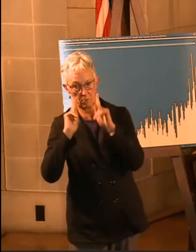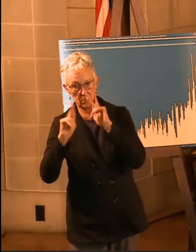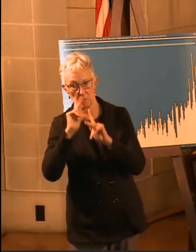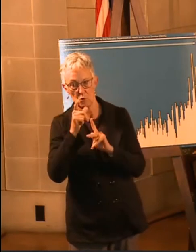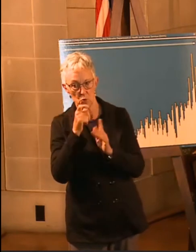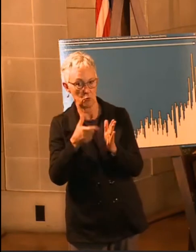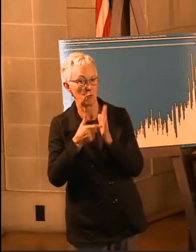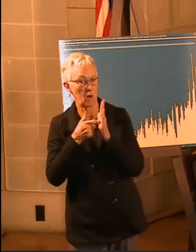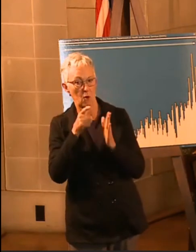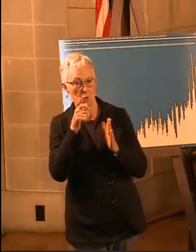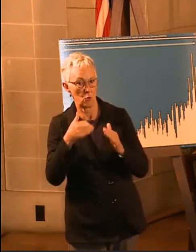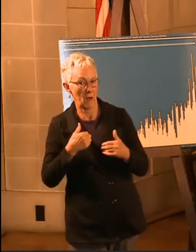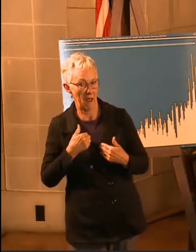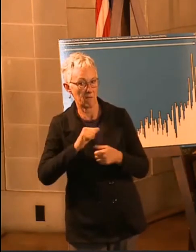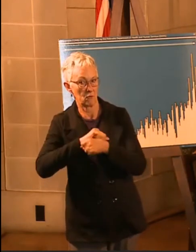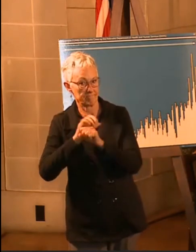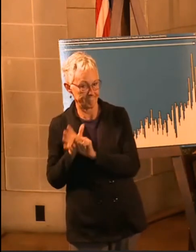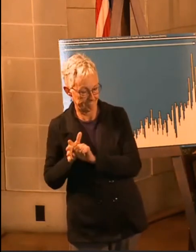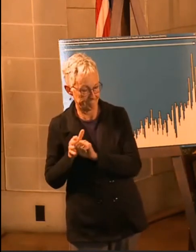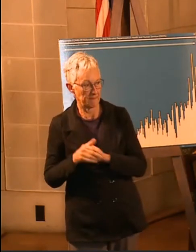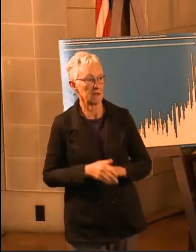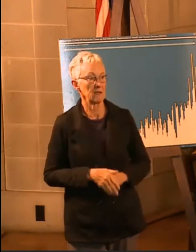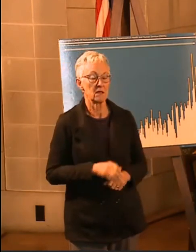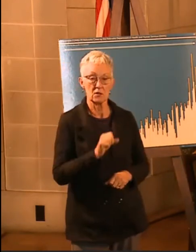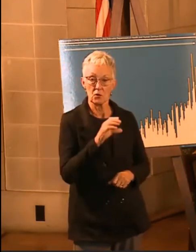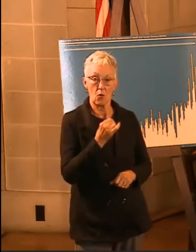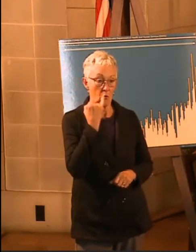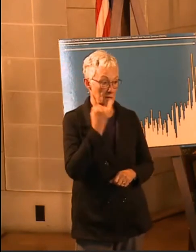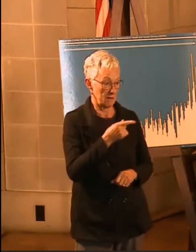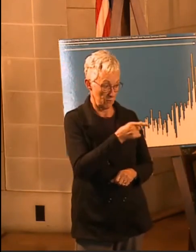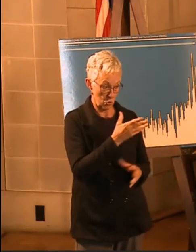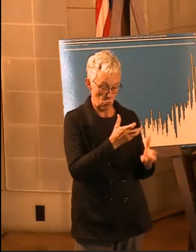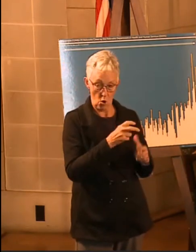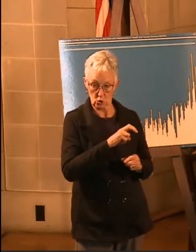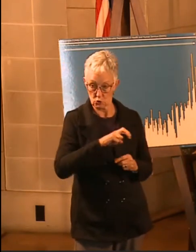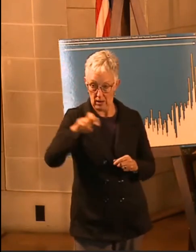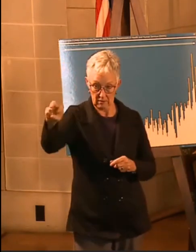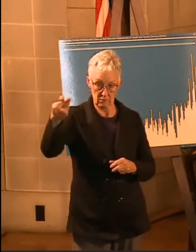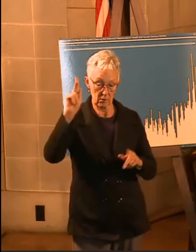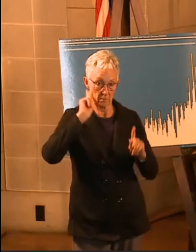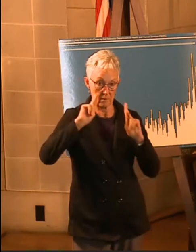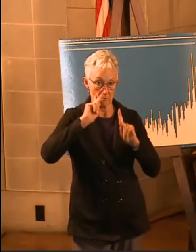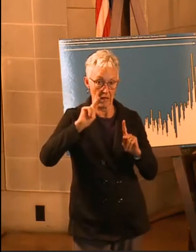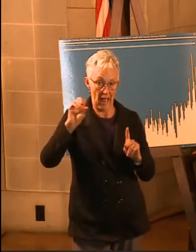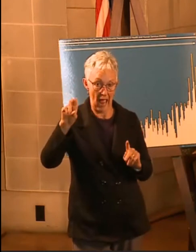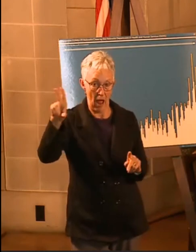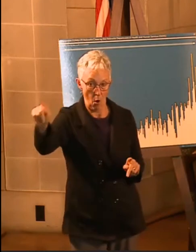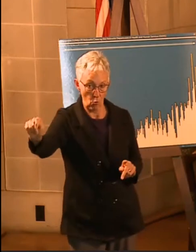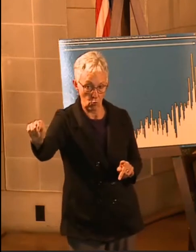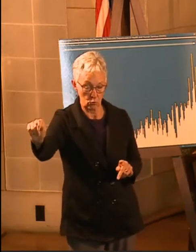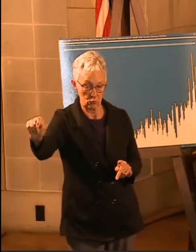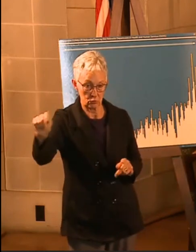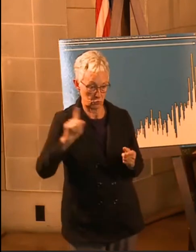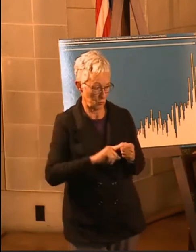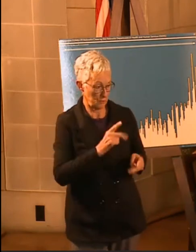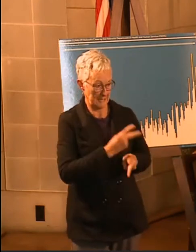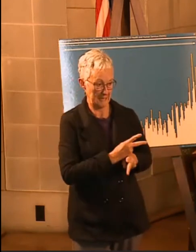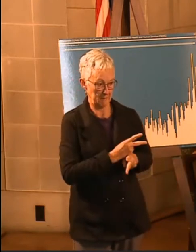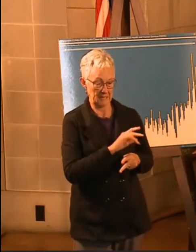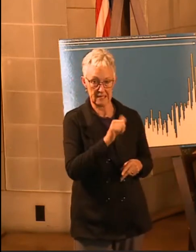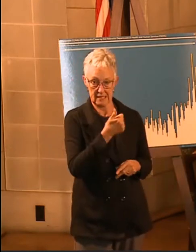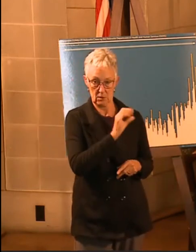want to do elective surgeries. So, for example, if you transfer patients to try and get that 10% cushion, that is not going to count for your